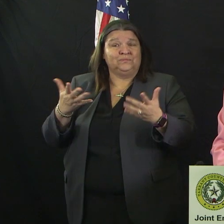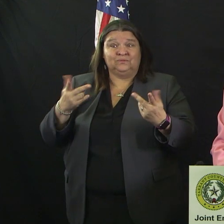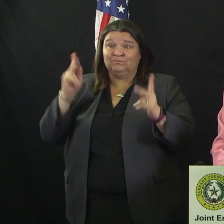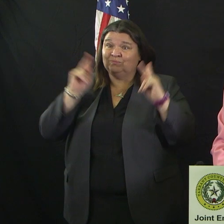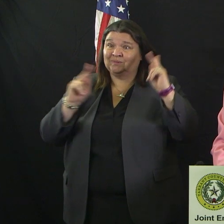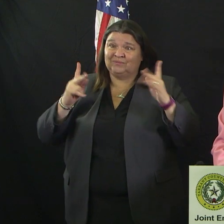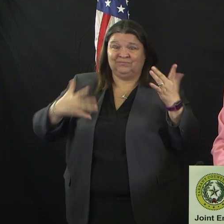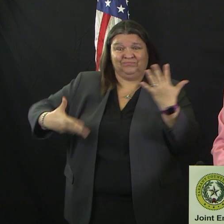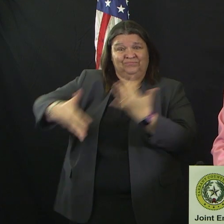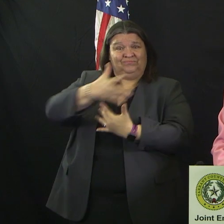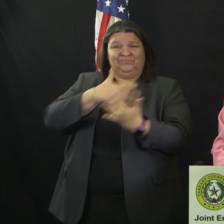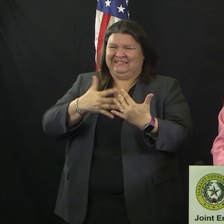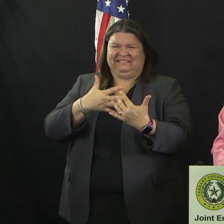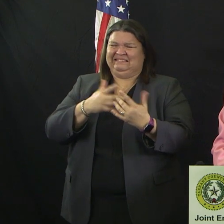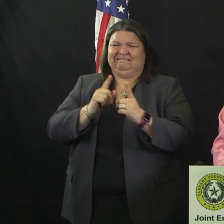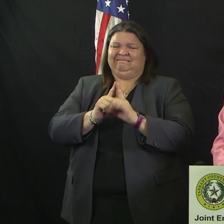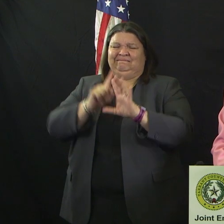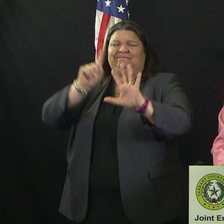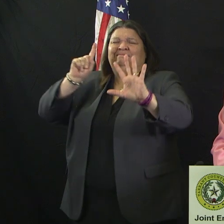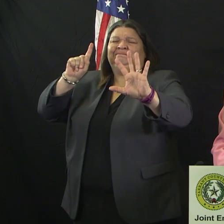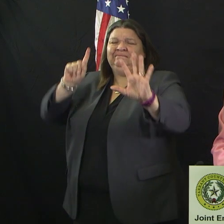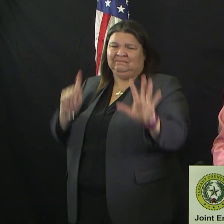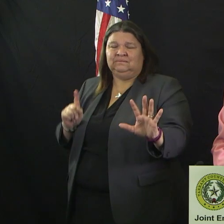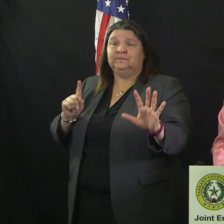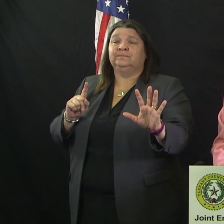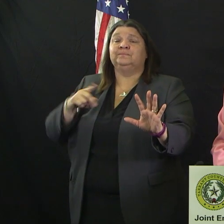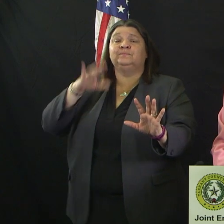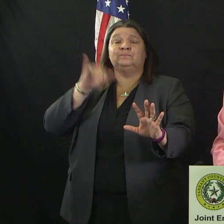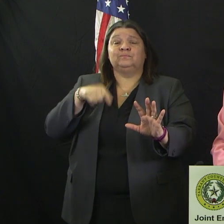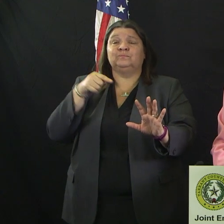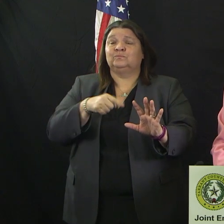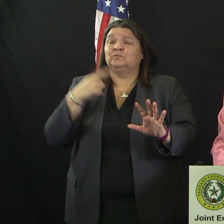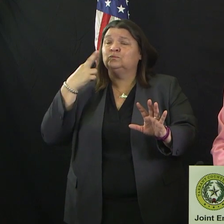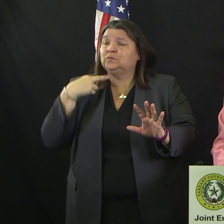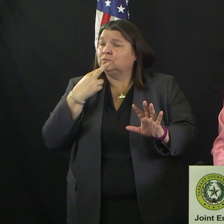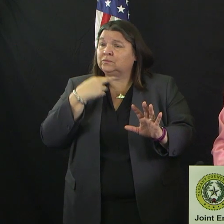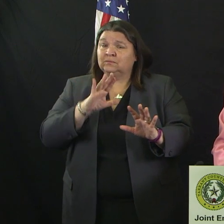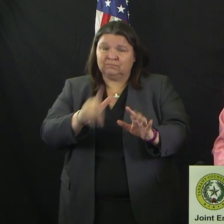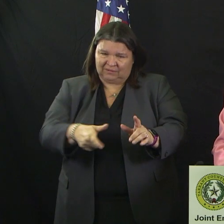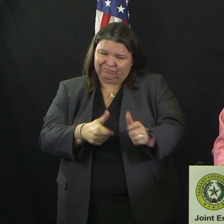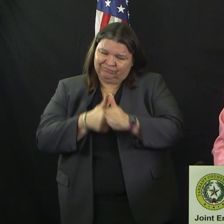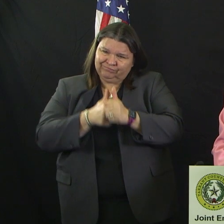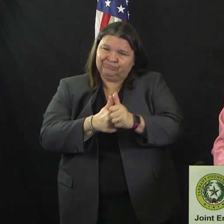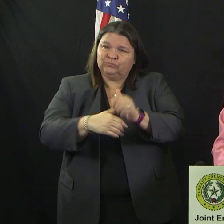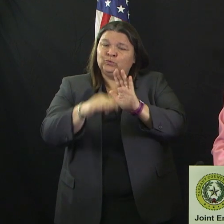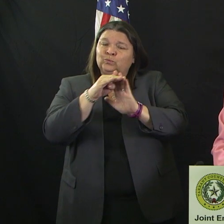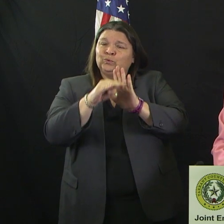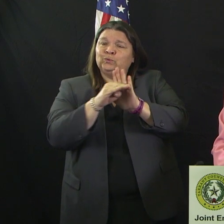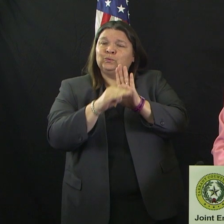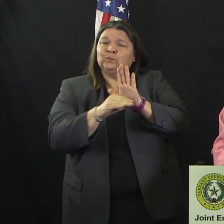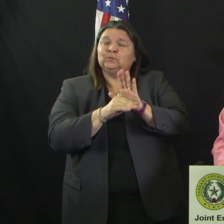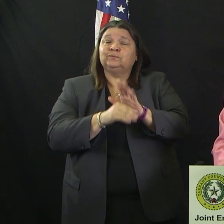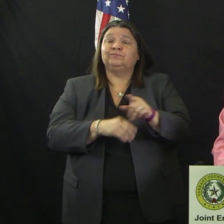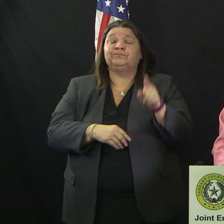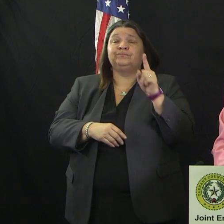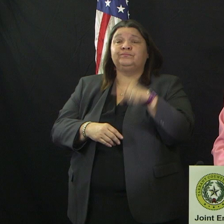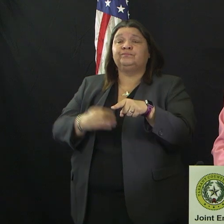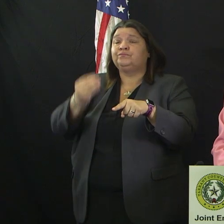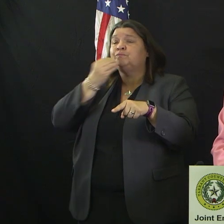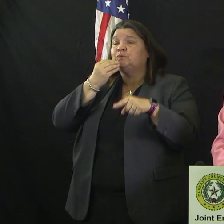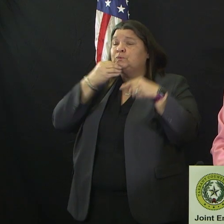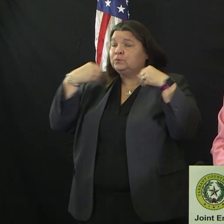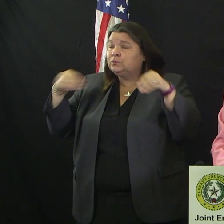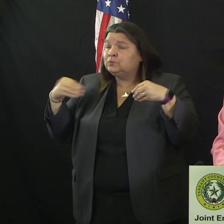restaurants, for all our residents, and grocery stores, pharmacies, and others really need to think about social distancing.